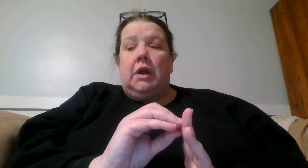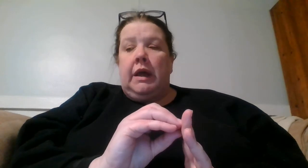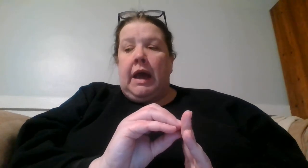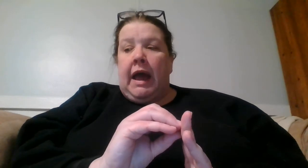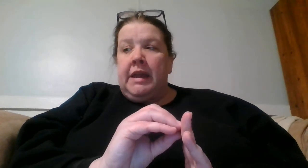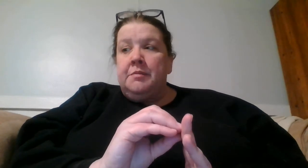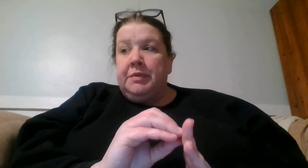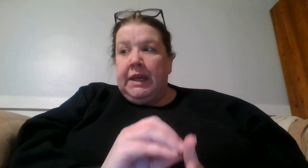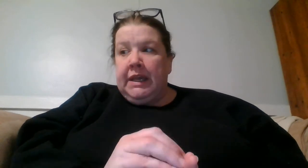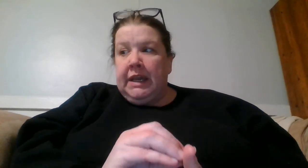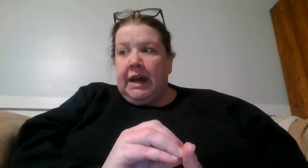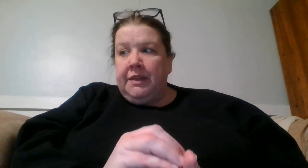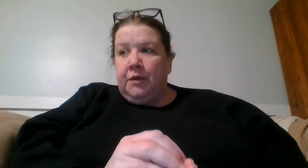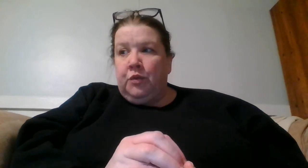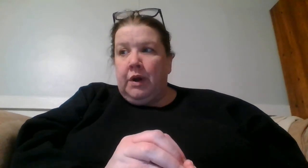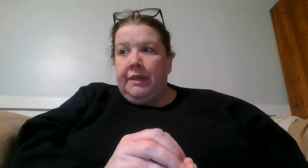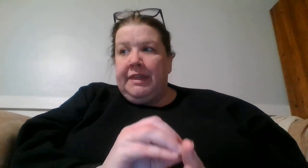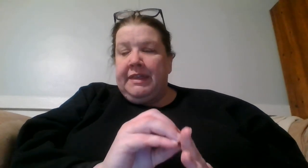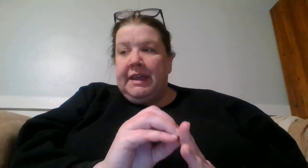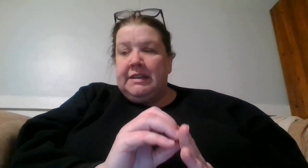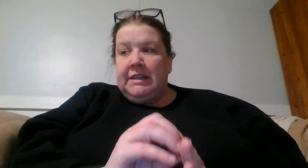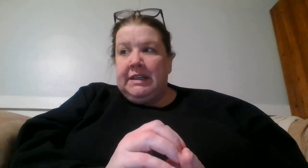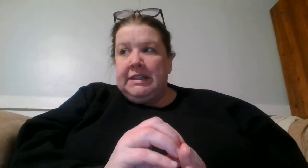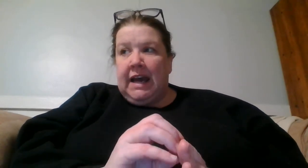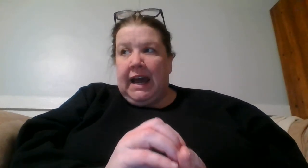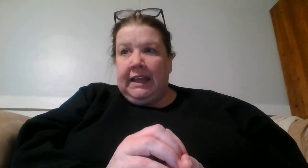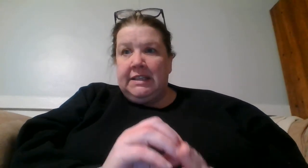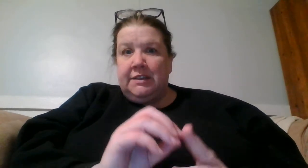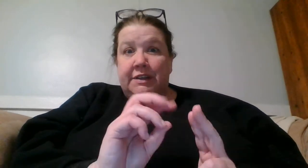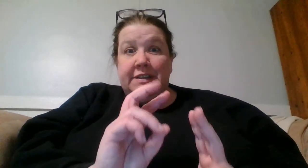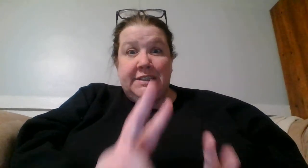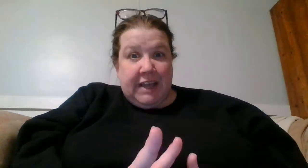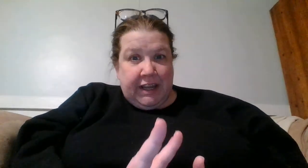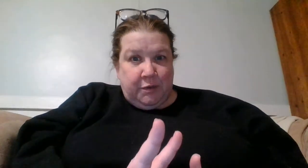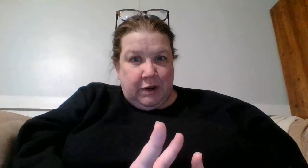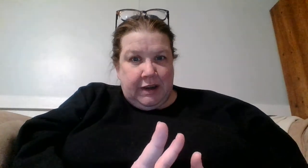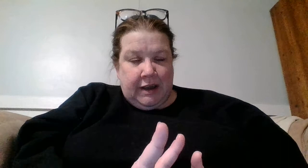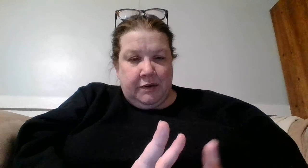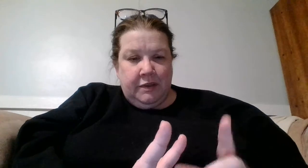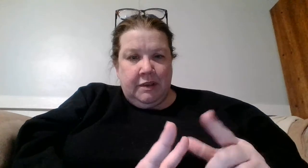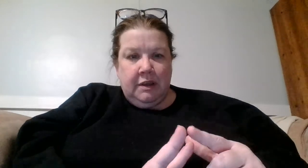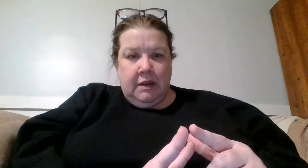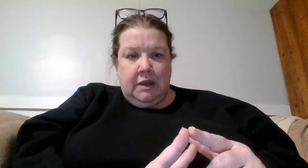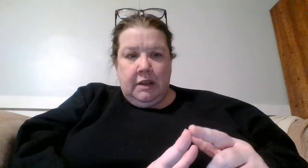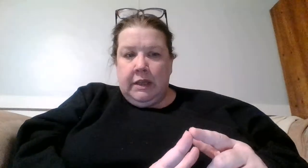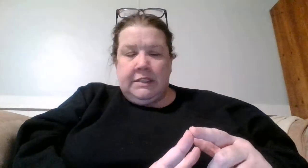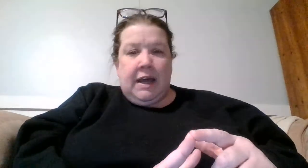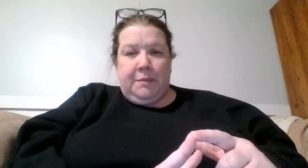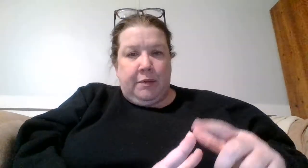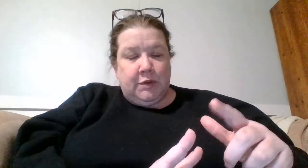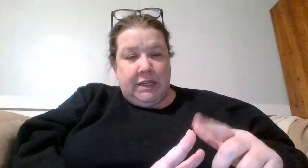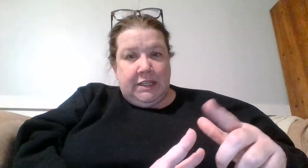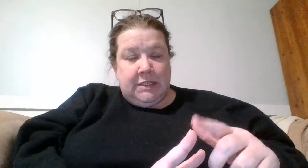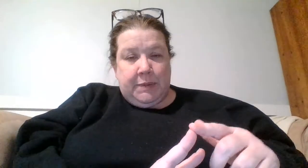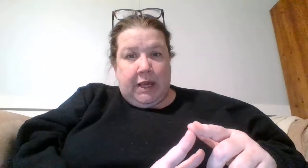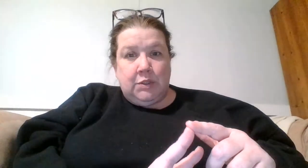I am blinking on the one that Denise highlights there's a second one it's not by Rosina it's somebody else